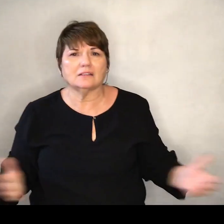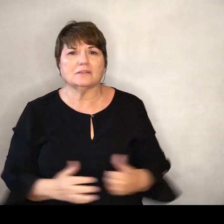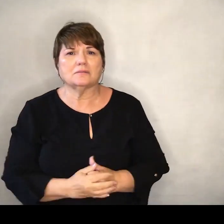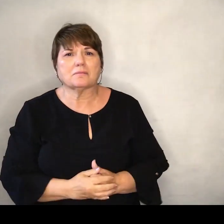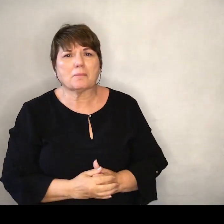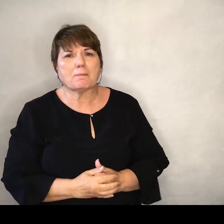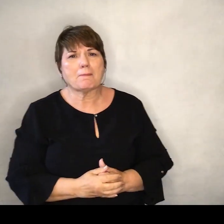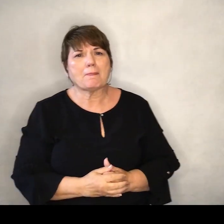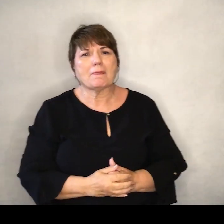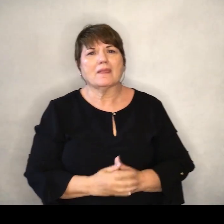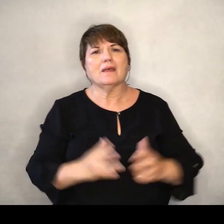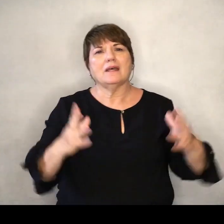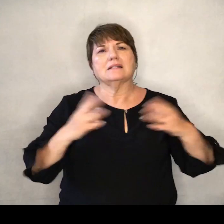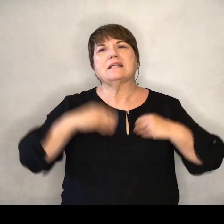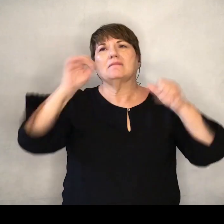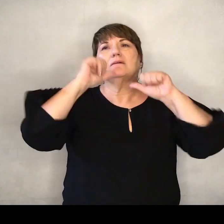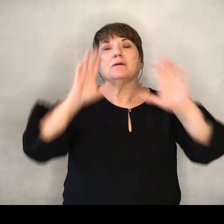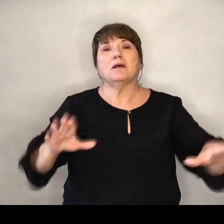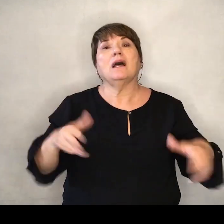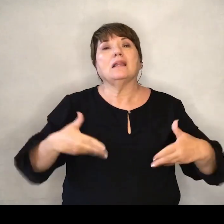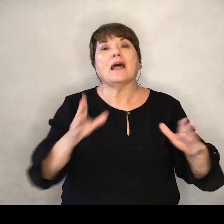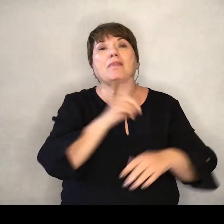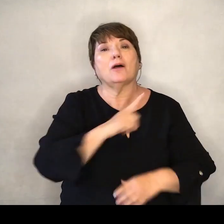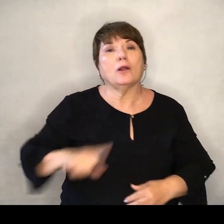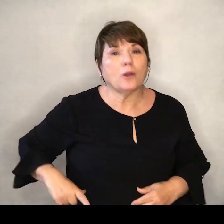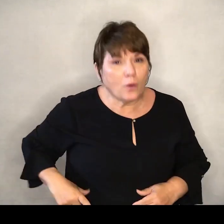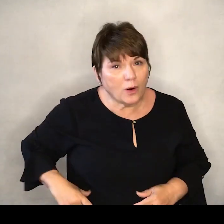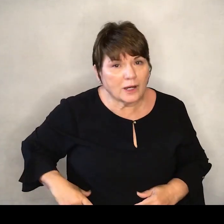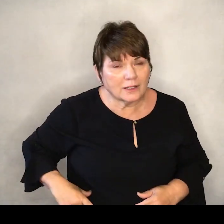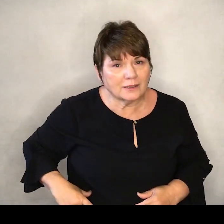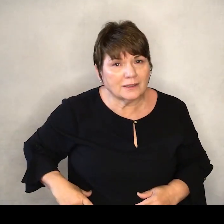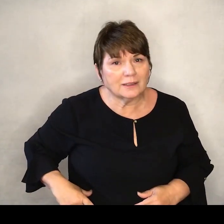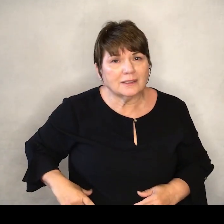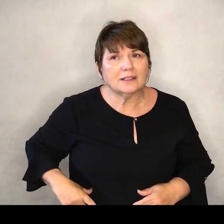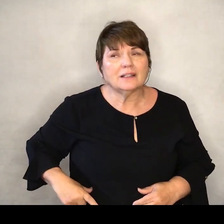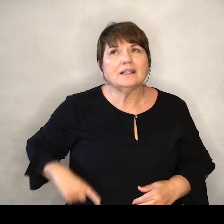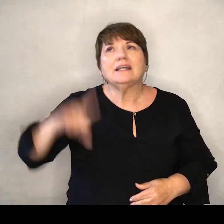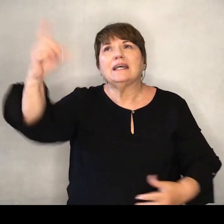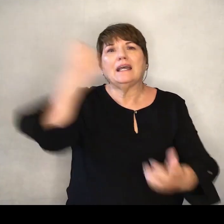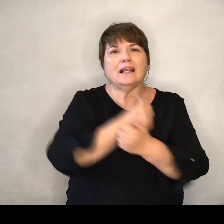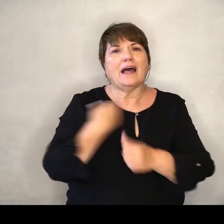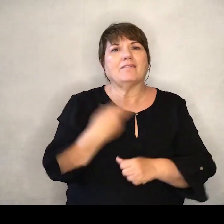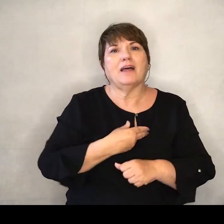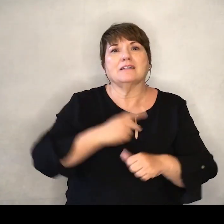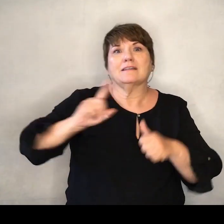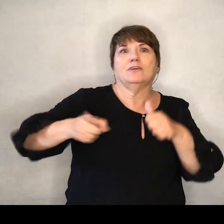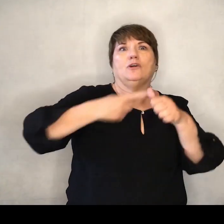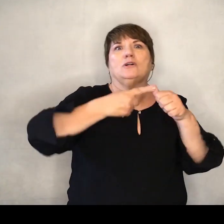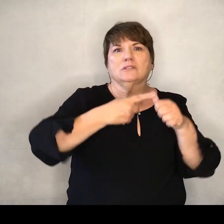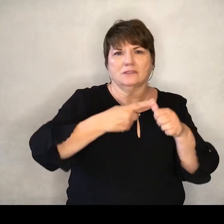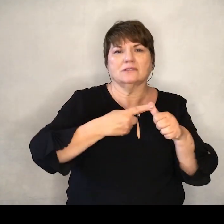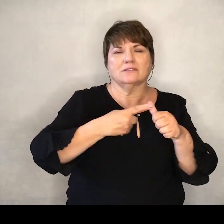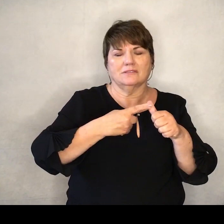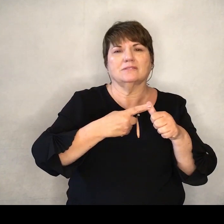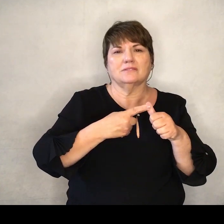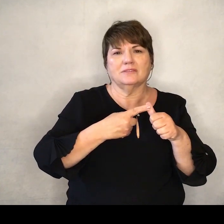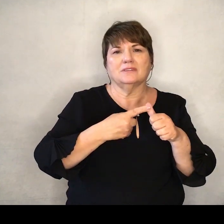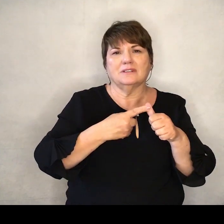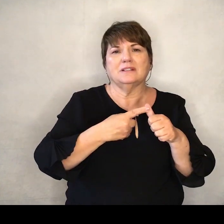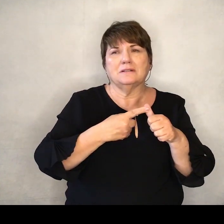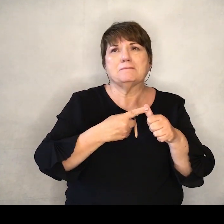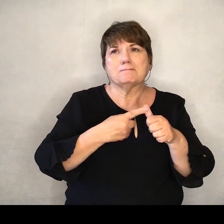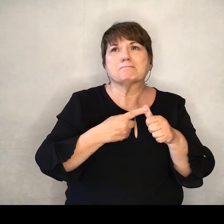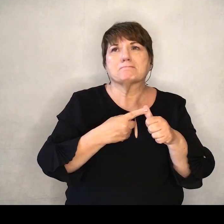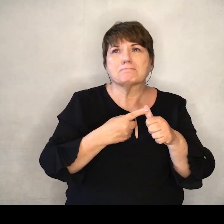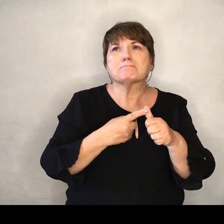So receive this blessing. May the Lord, who loved us before we loved